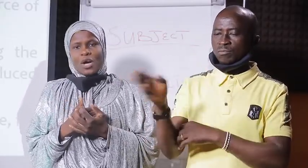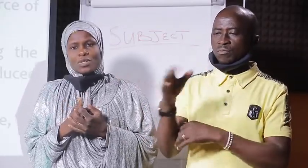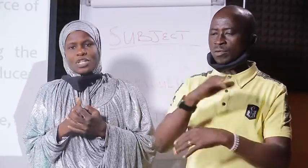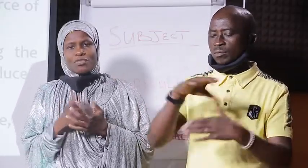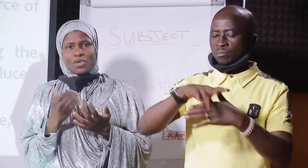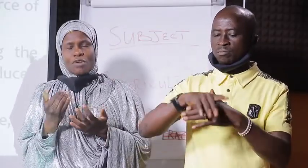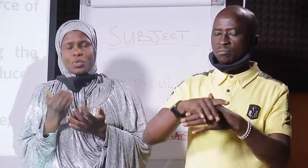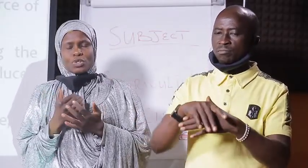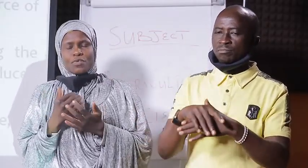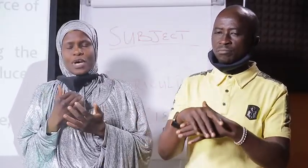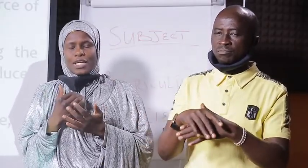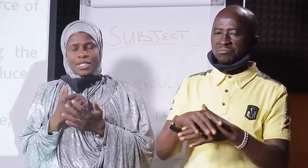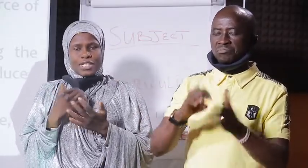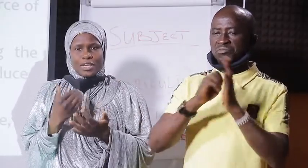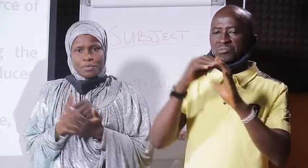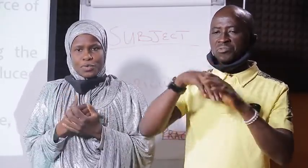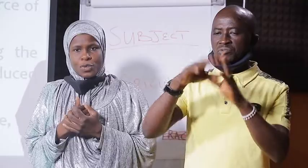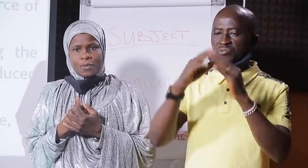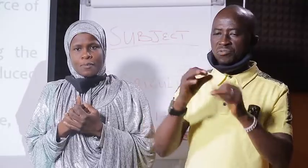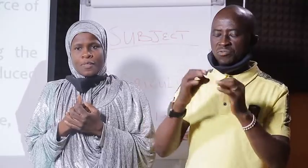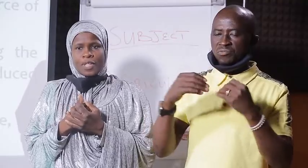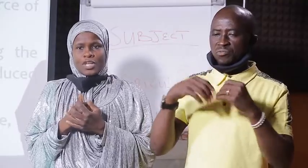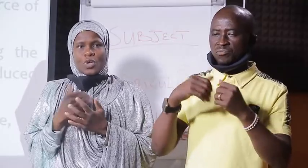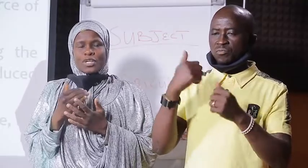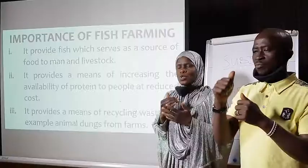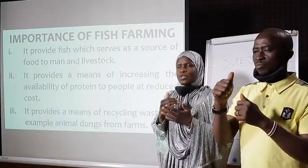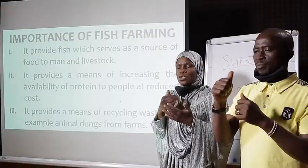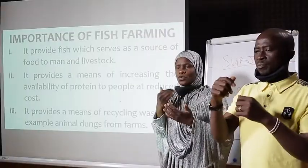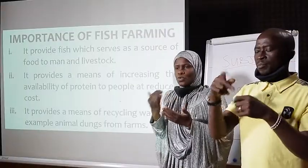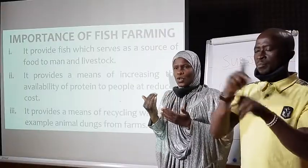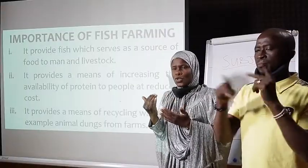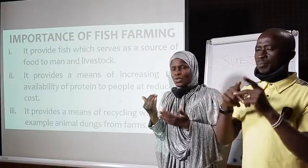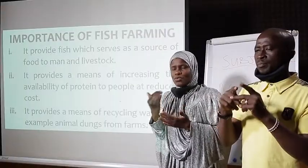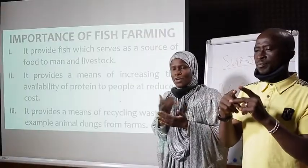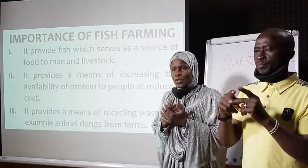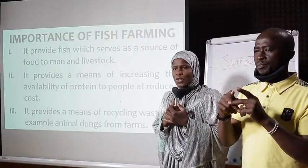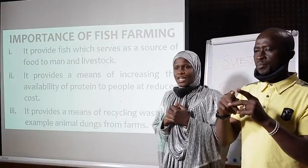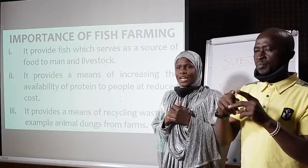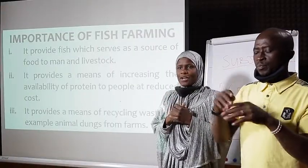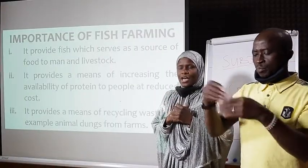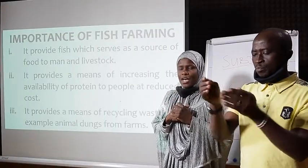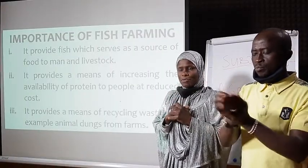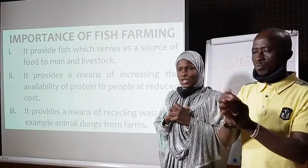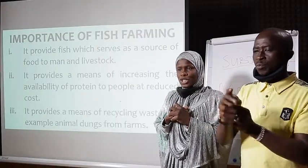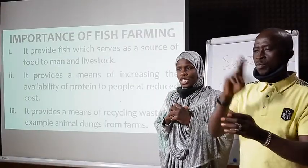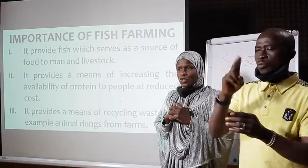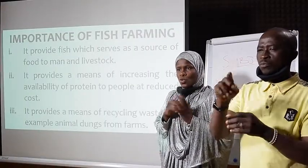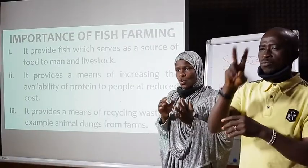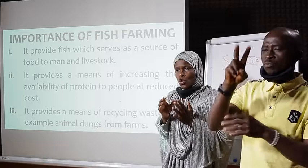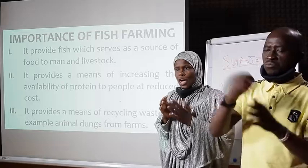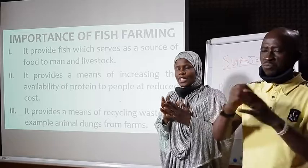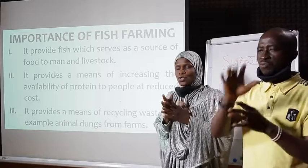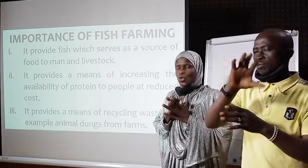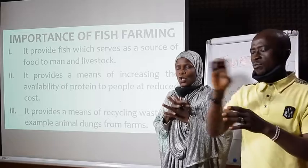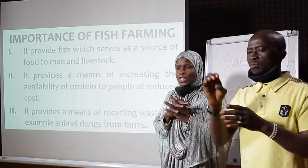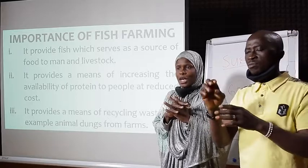in your house if you have pot of let's say 10 people you can use 200 or 500 nera fish to